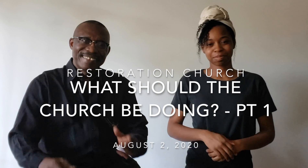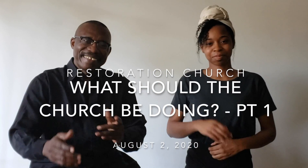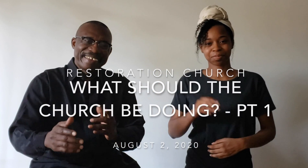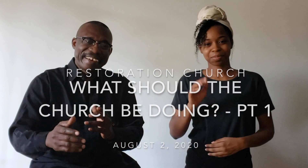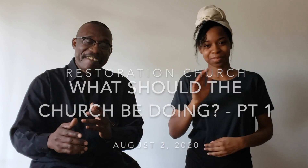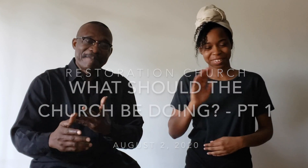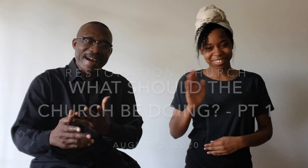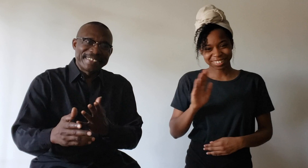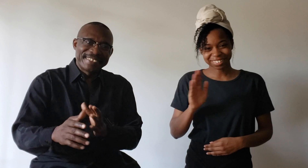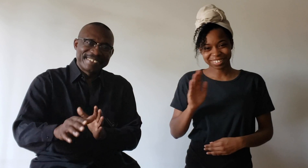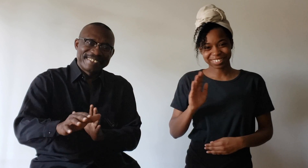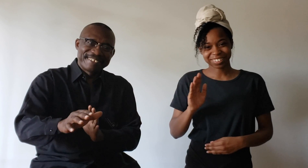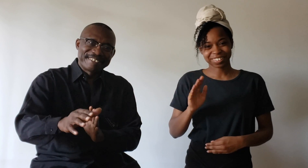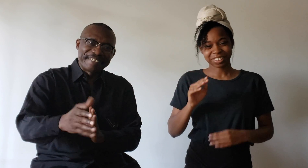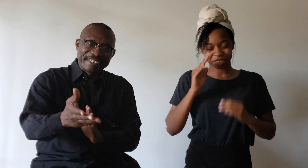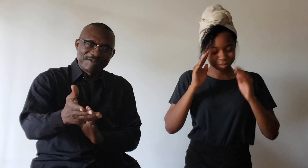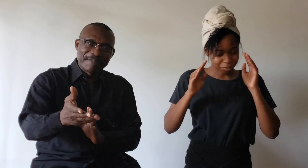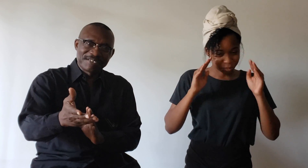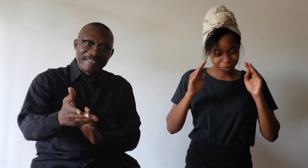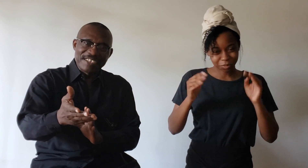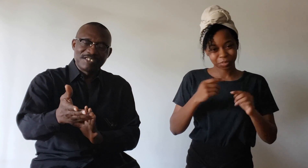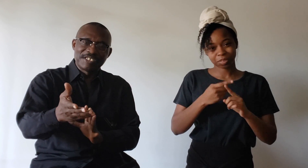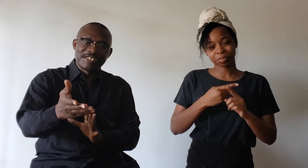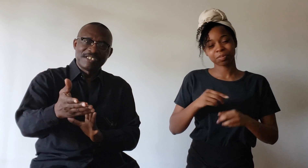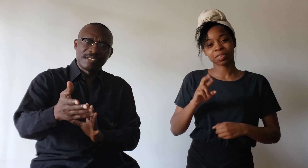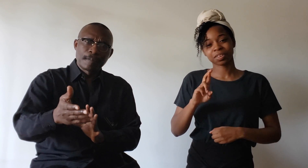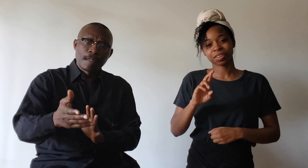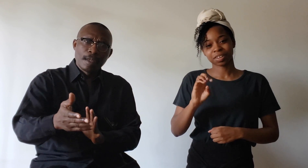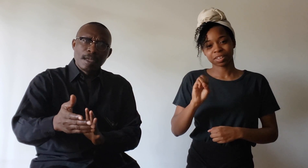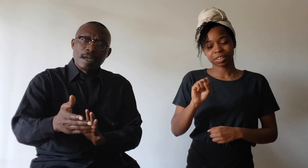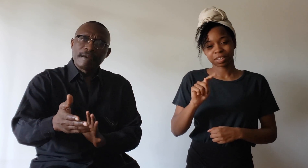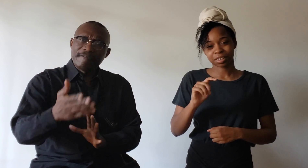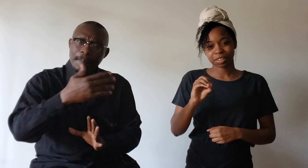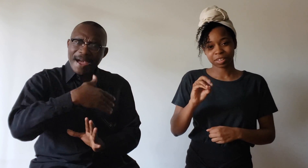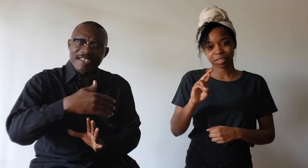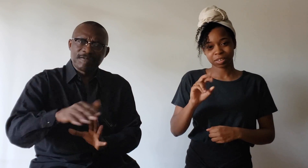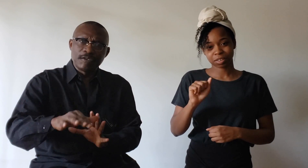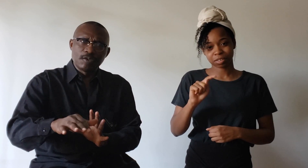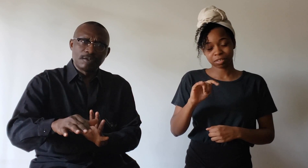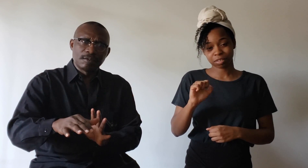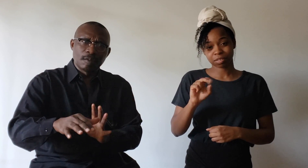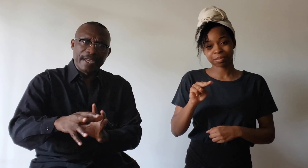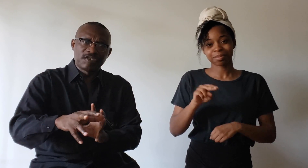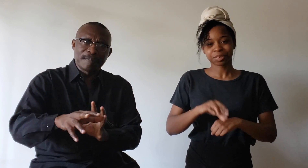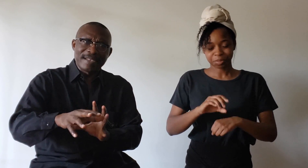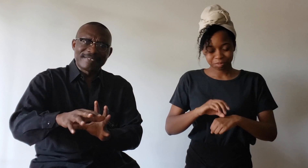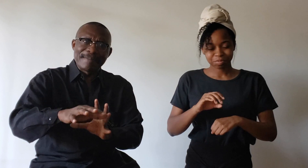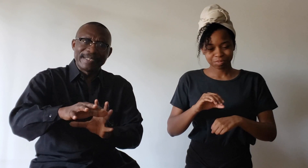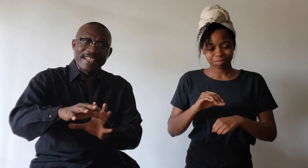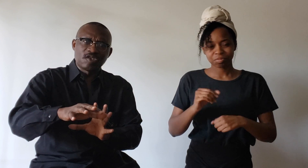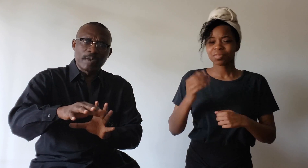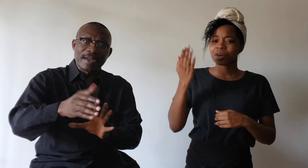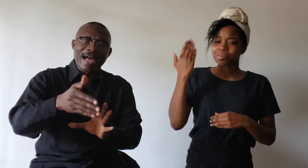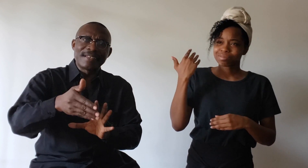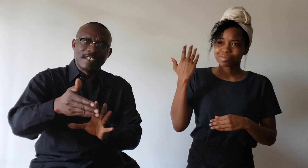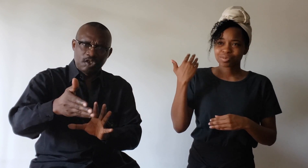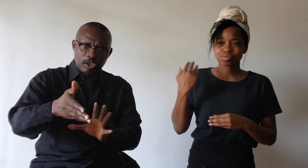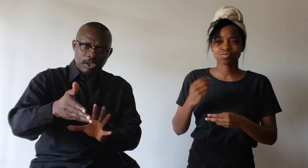Hey everybody, greeted from Restoration Church. In the past few weeks, my sermon acts were on the church.